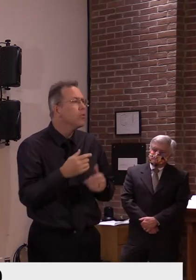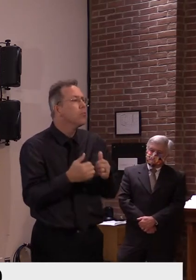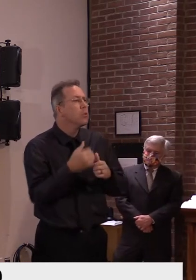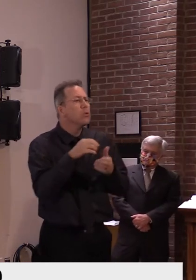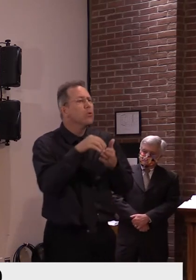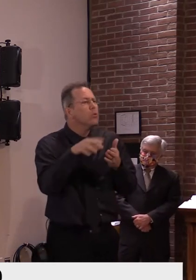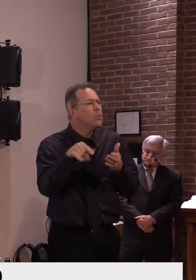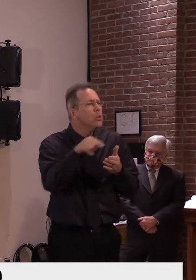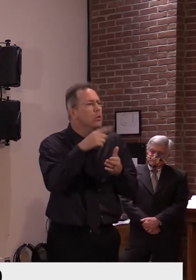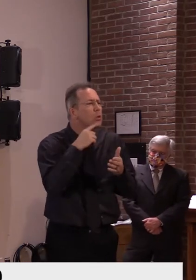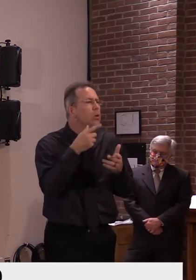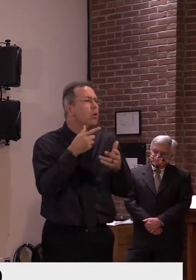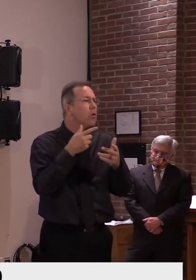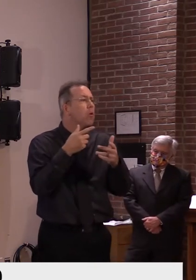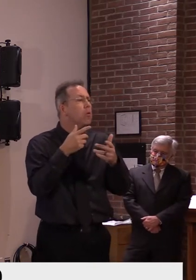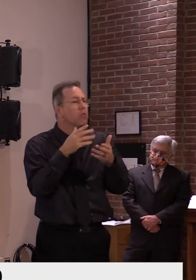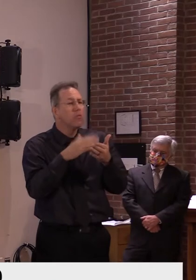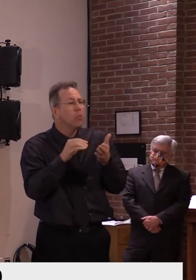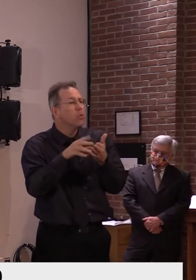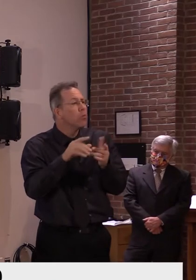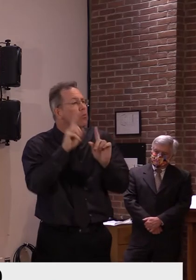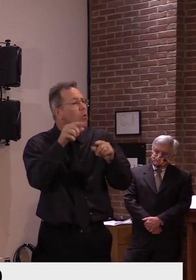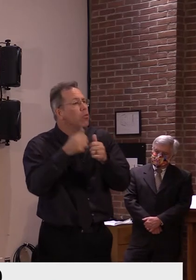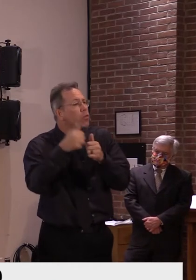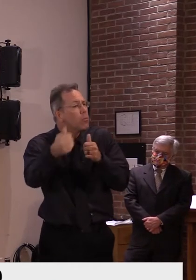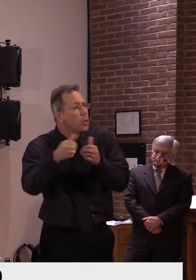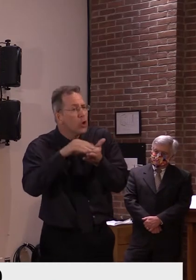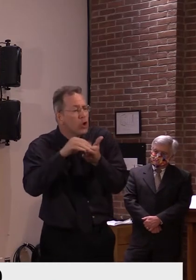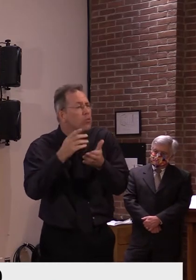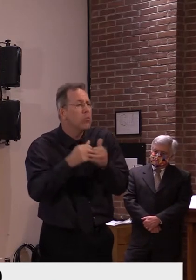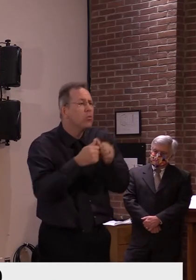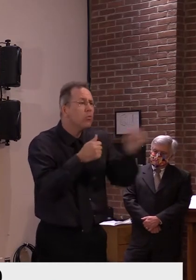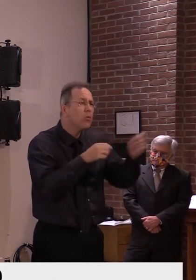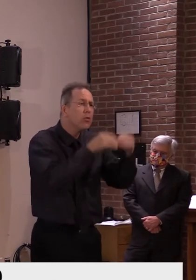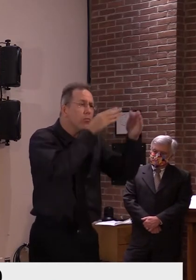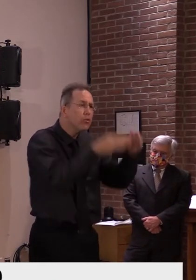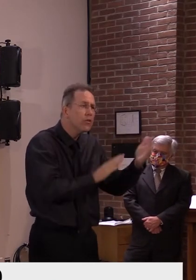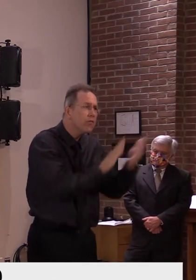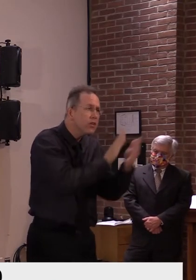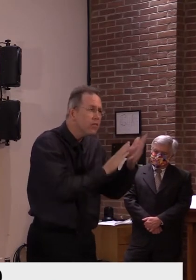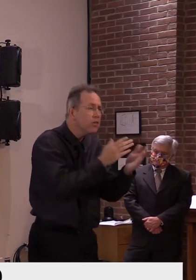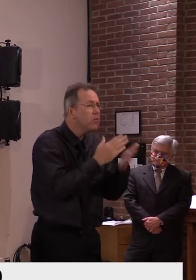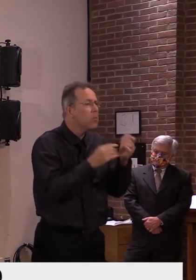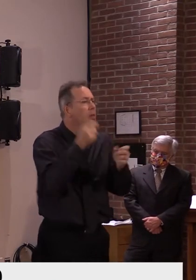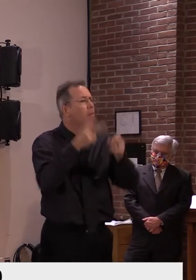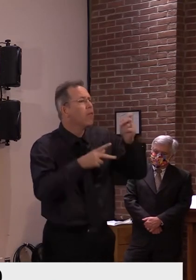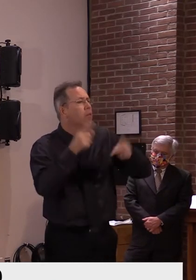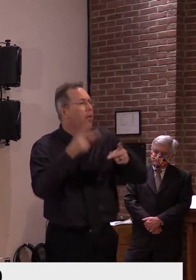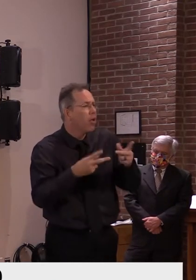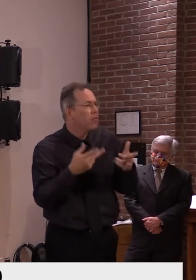degree of in-person learning, uh, their district was able to pull off in their, in their situation.